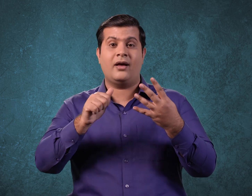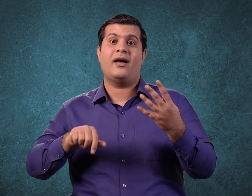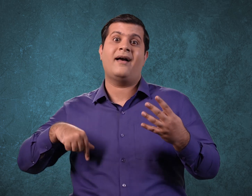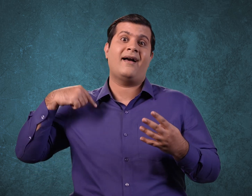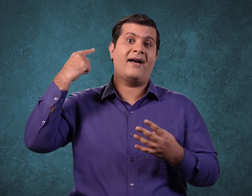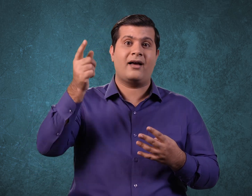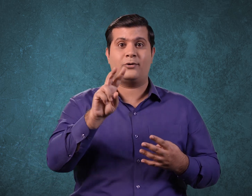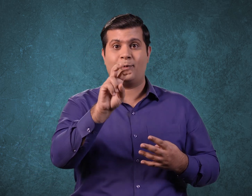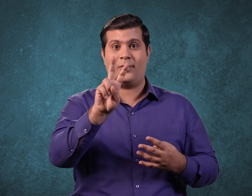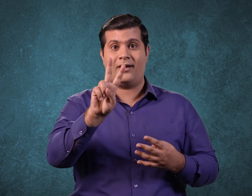in 2028.